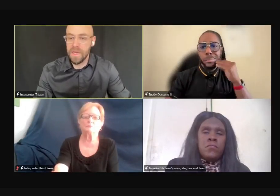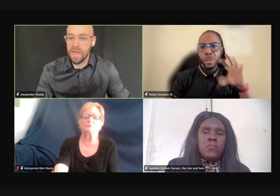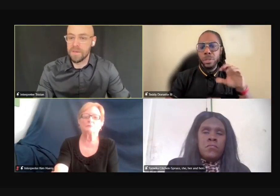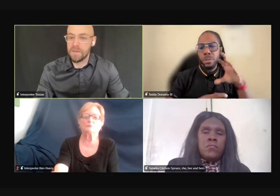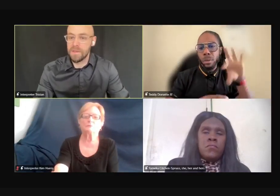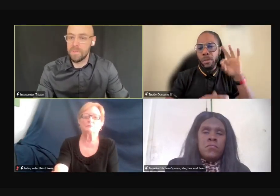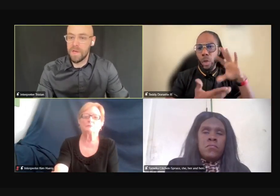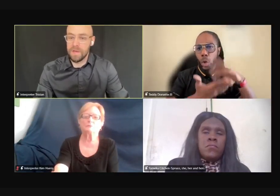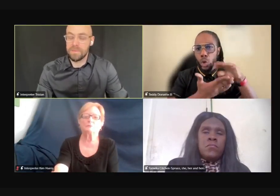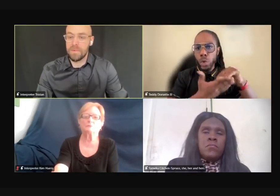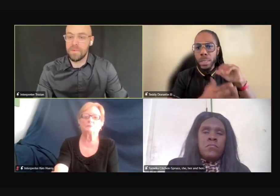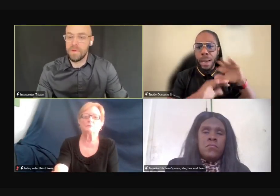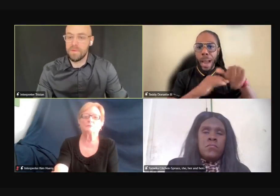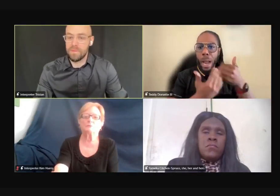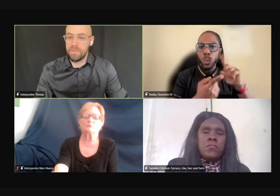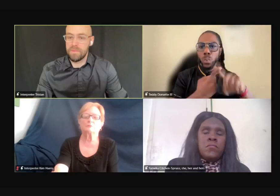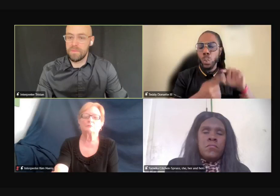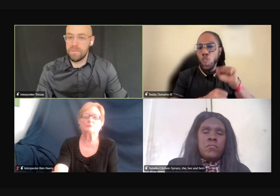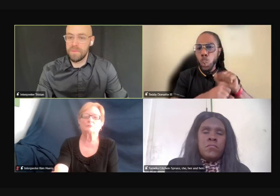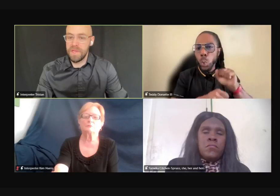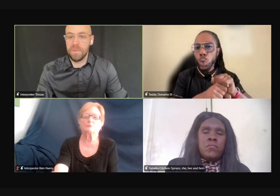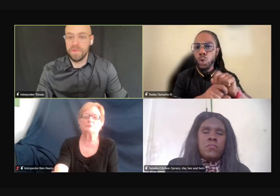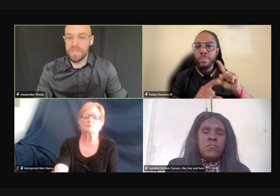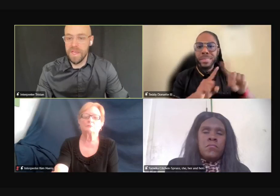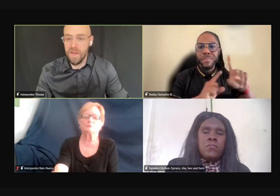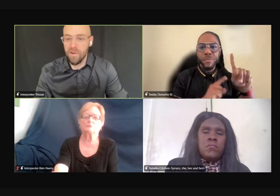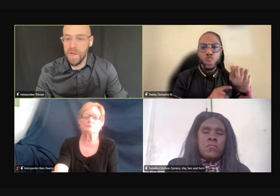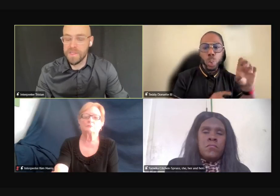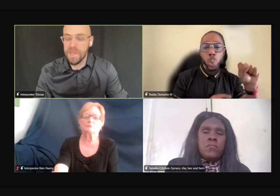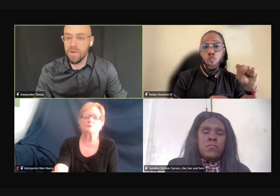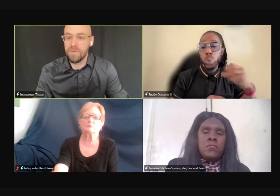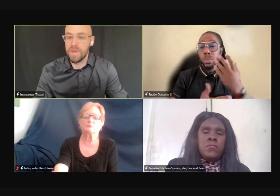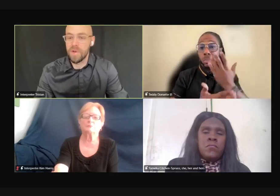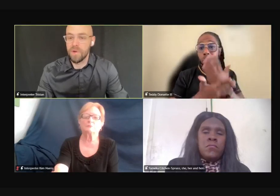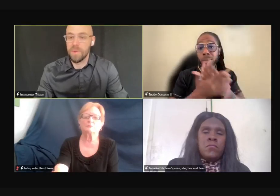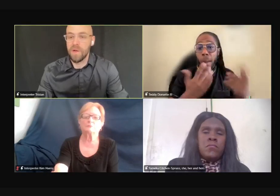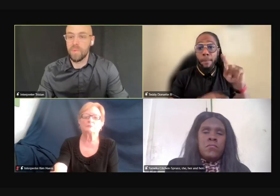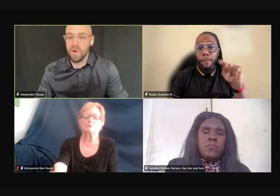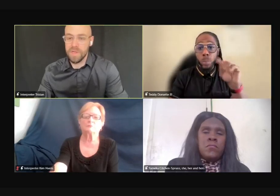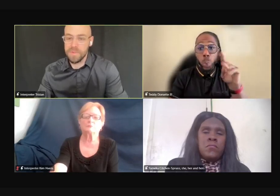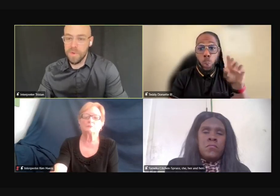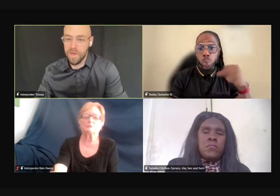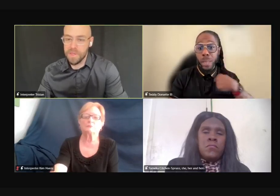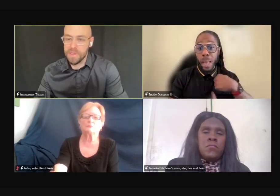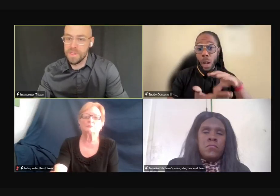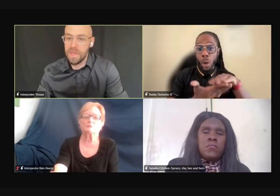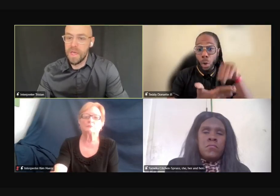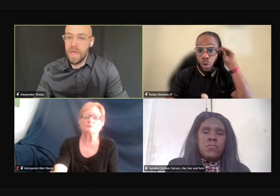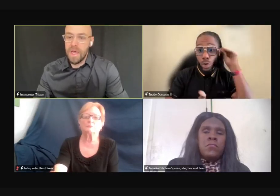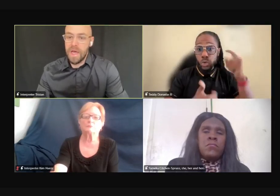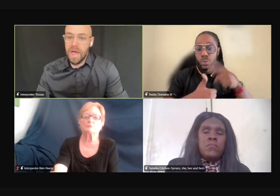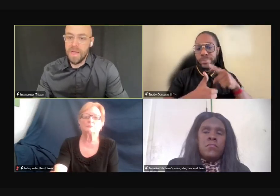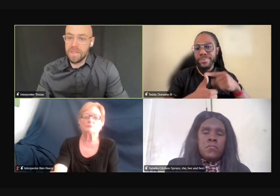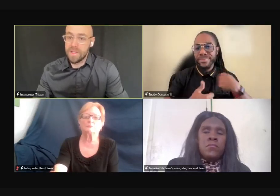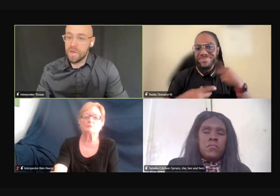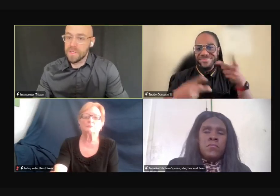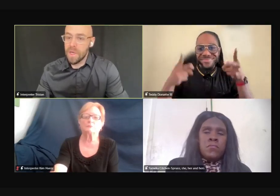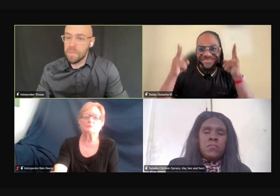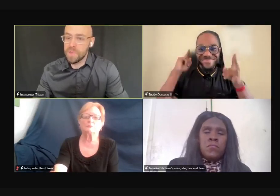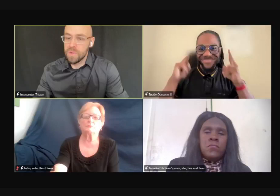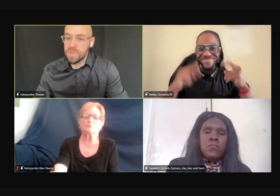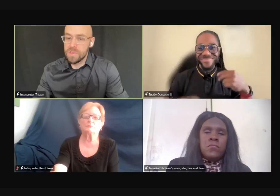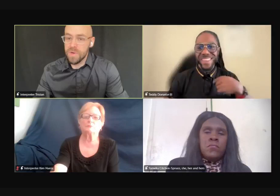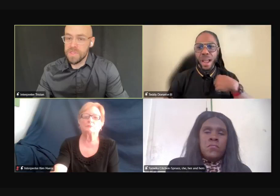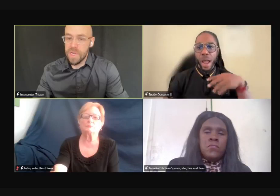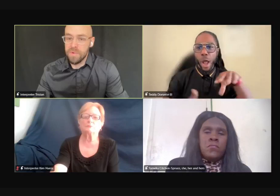-reliant and to be able to take care of myself and earn my own work experience. I did